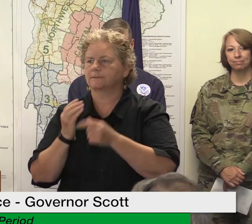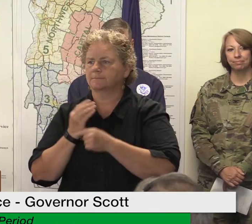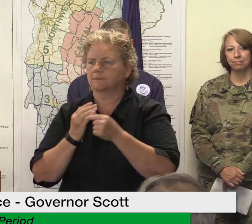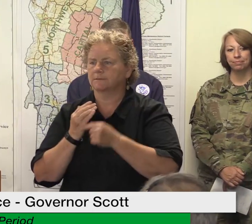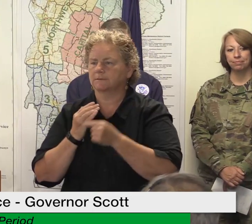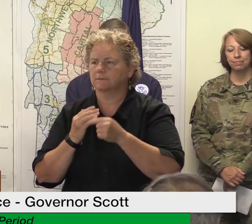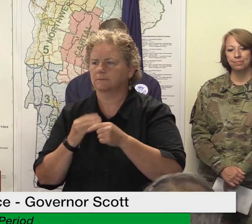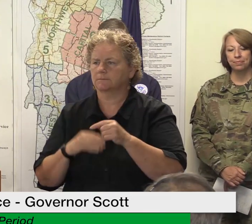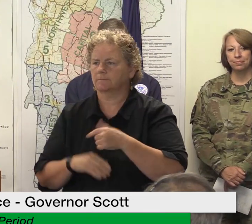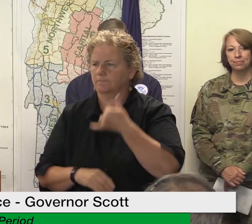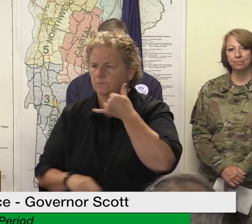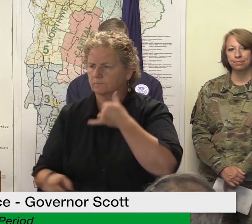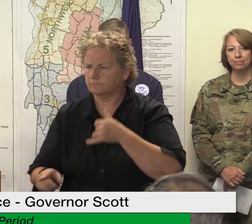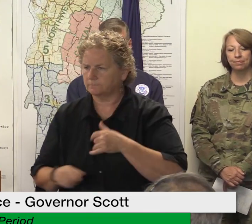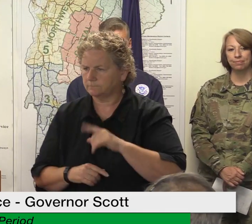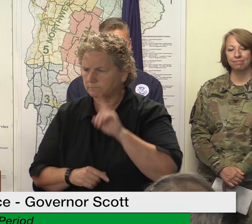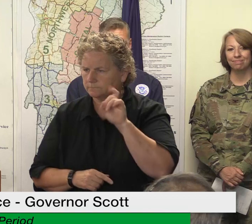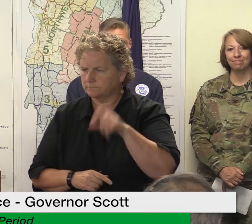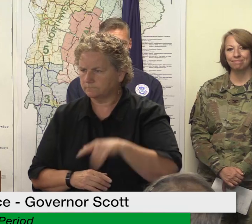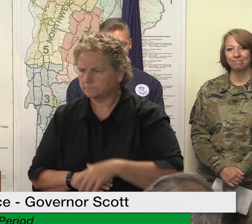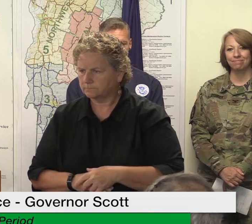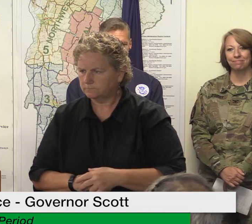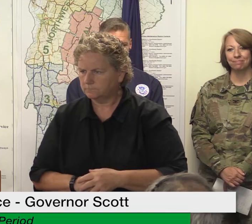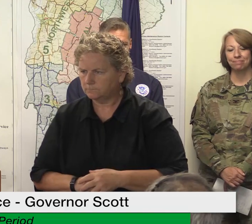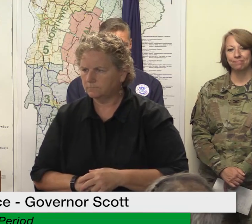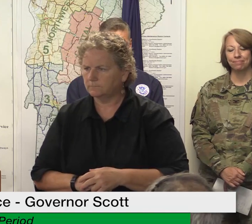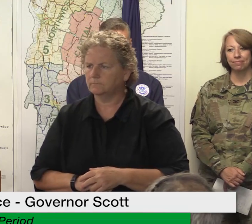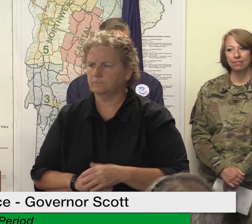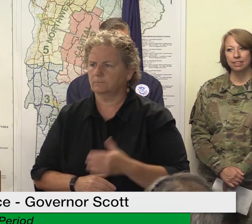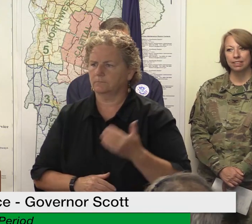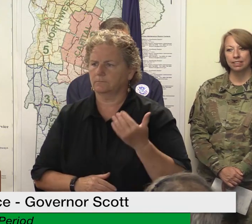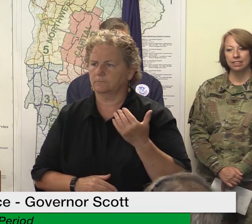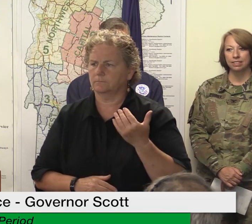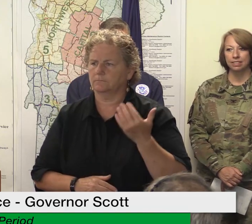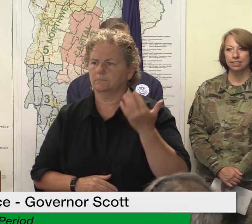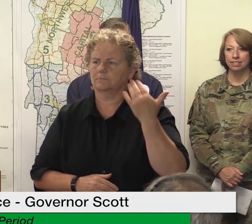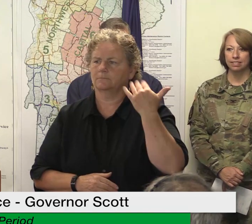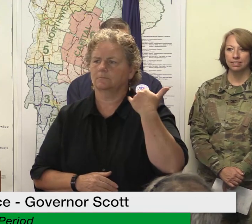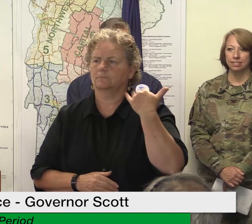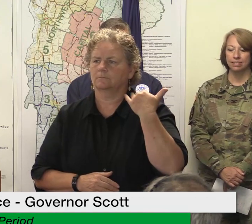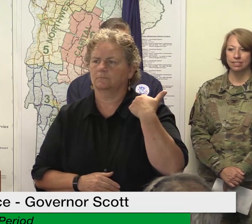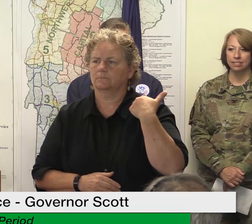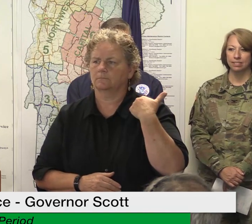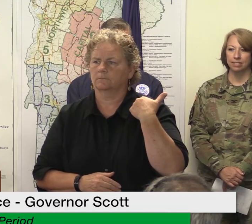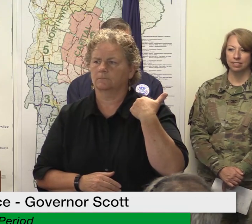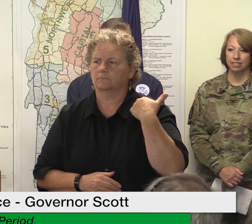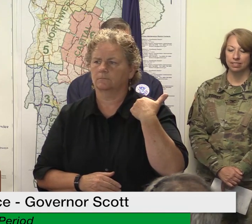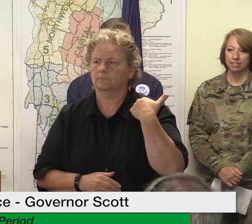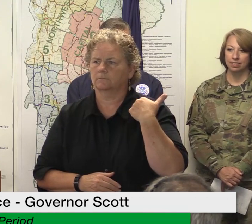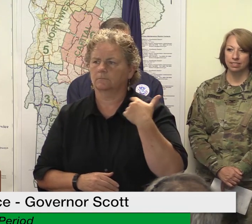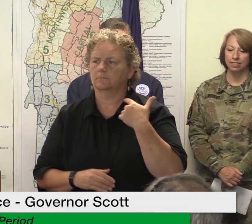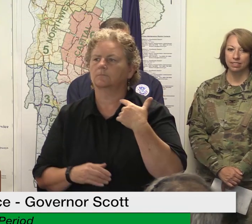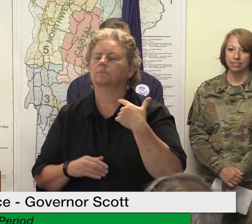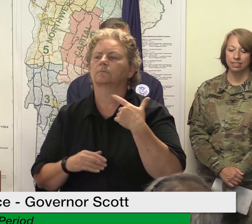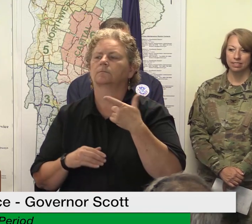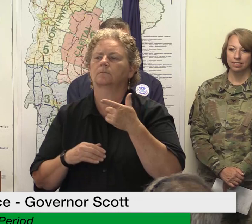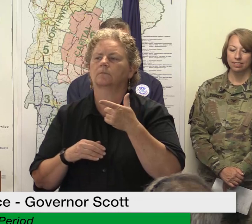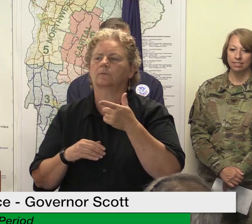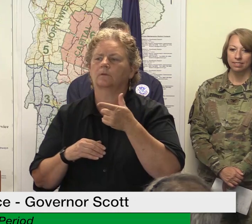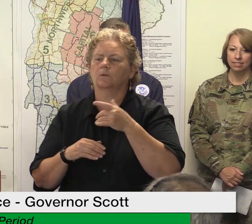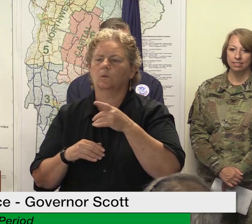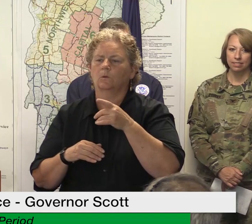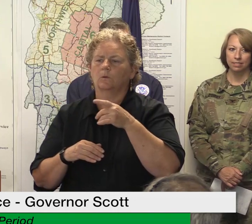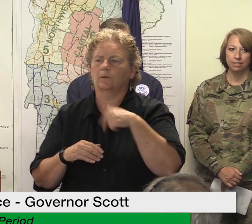questions that came up during covid for employers was whether to lay off their employees as it turns out um